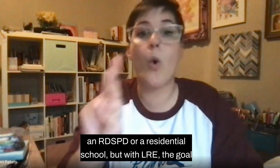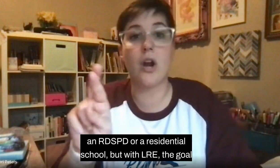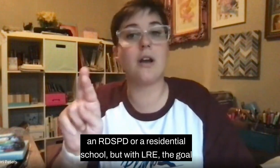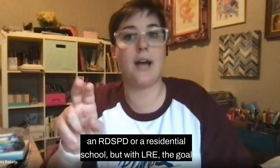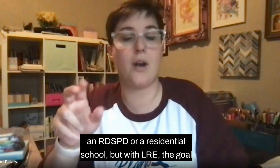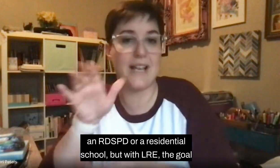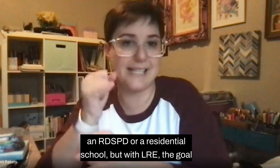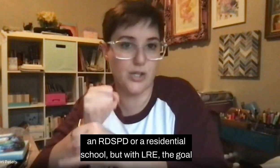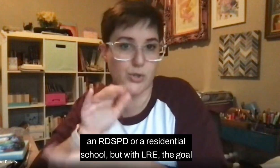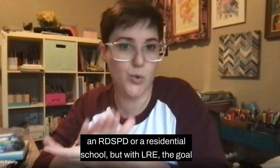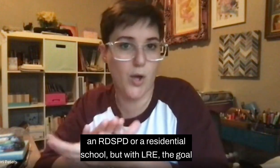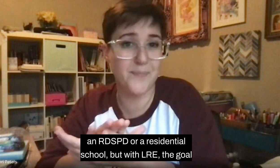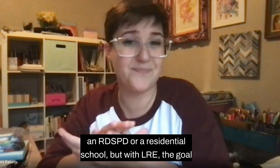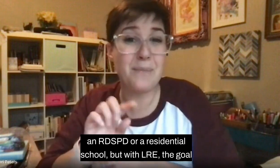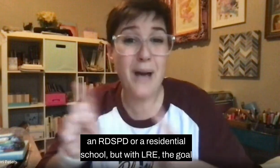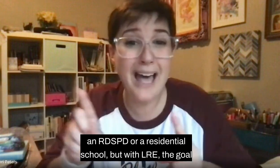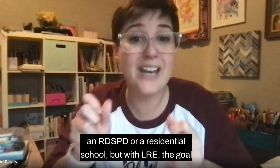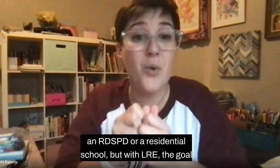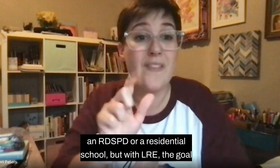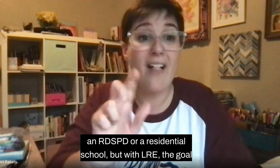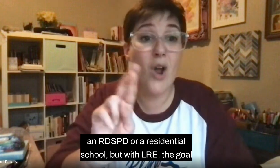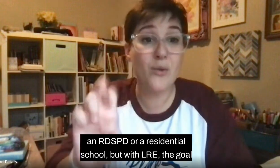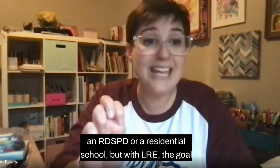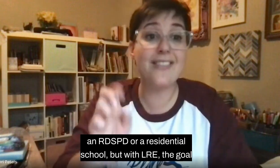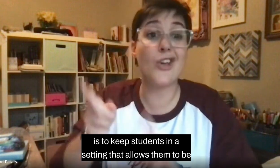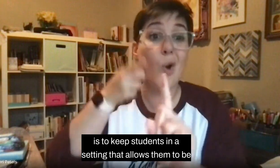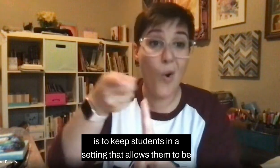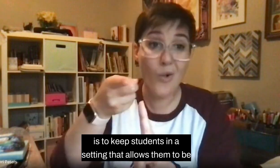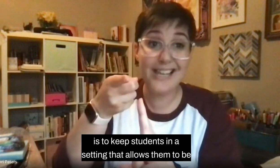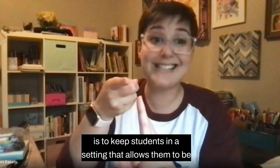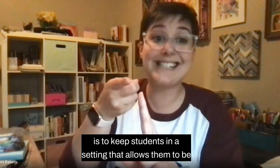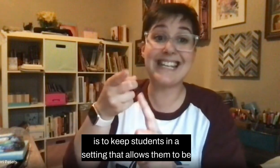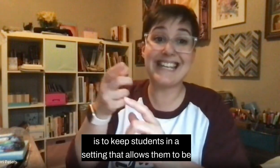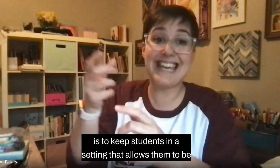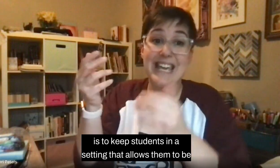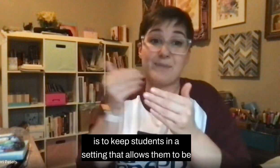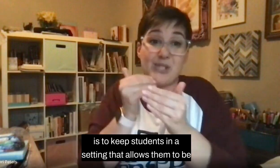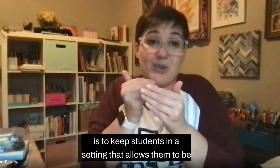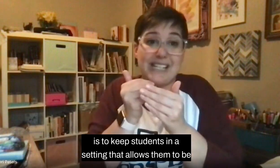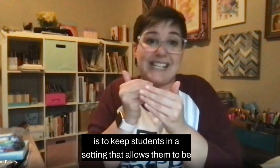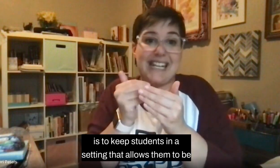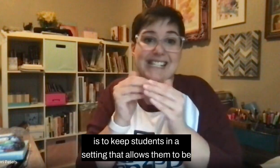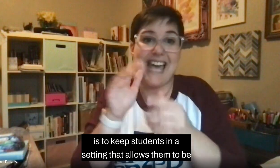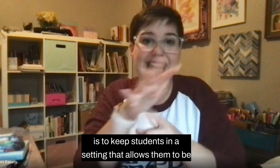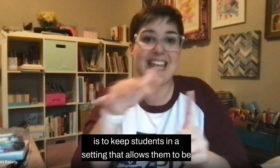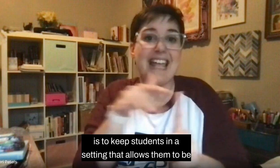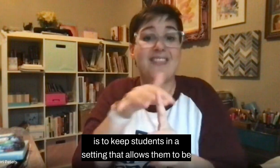a residential school. But with LRE, the goal is to keep students in a setting that